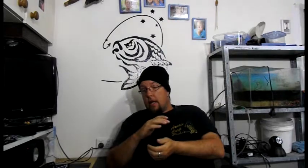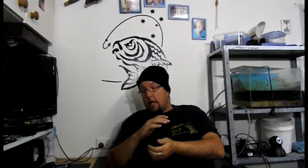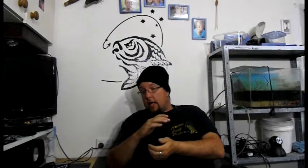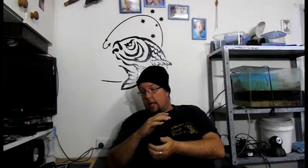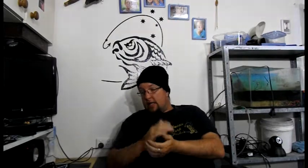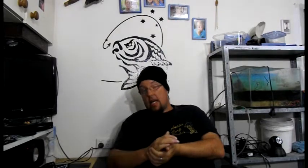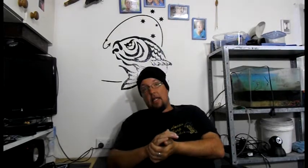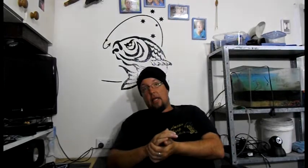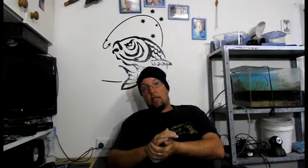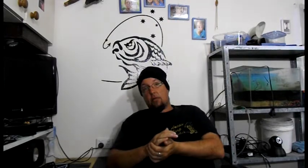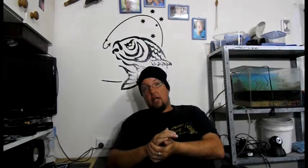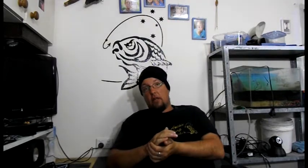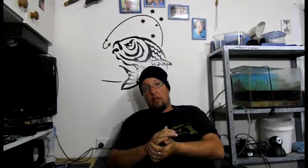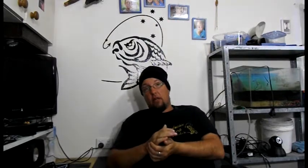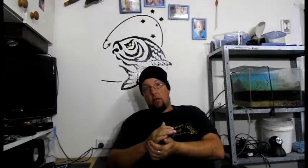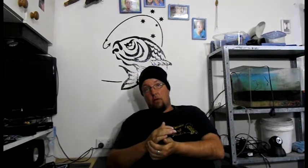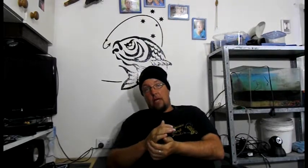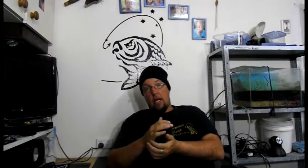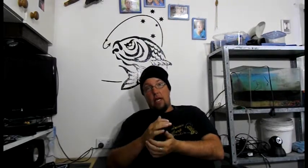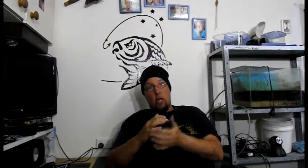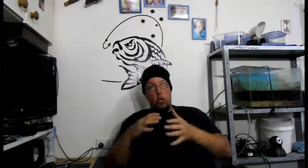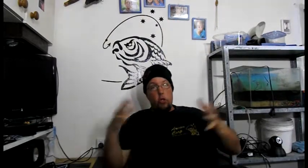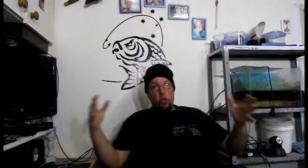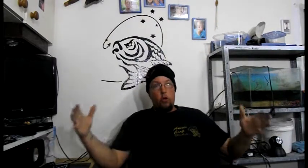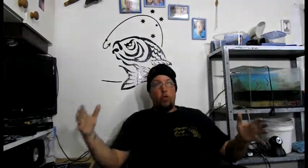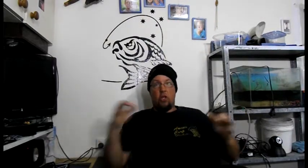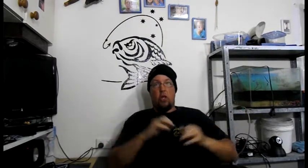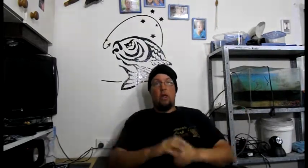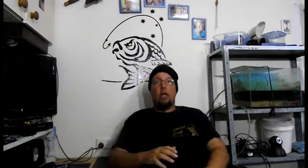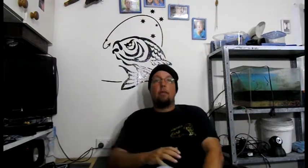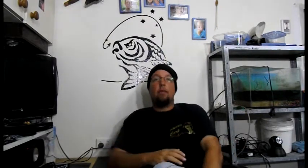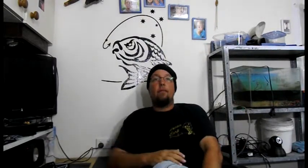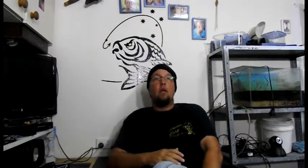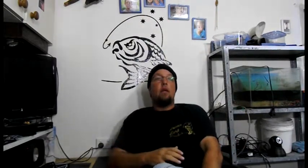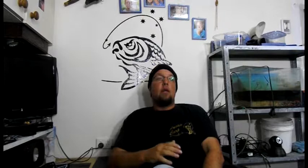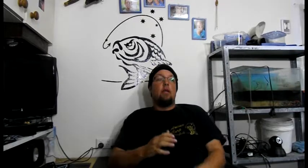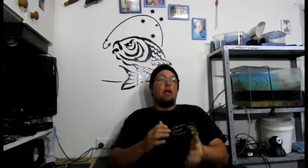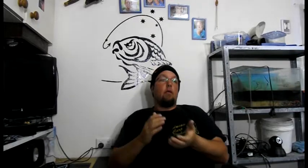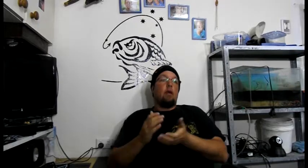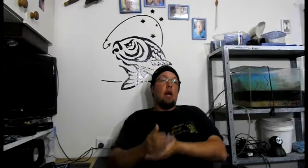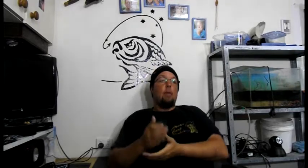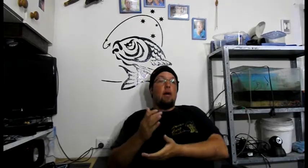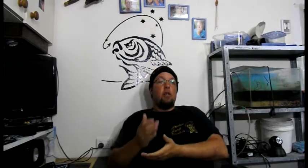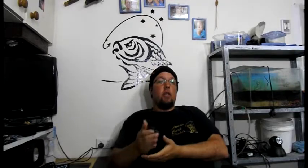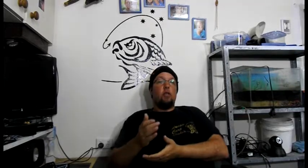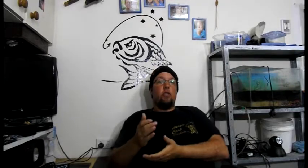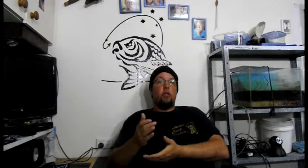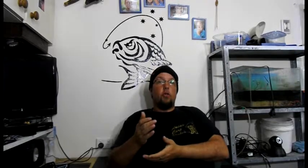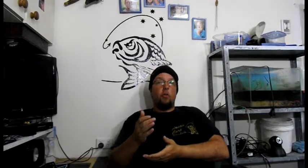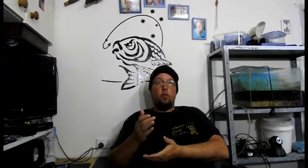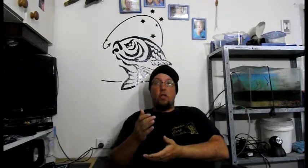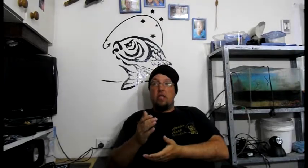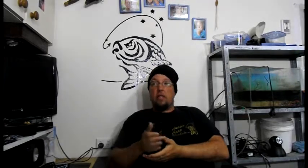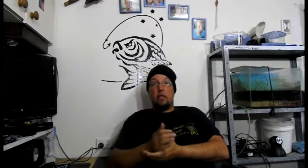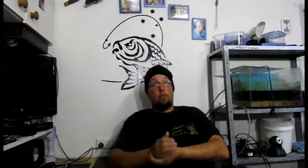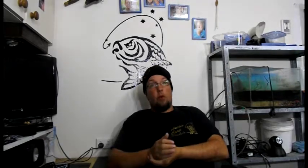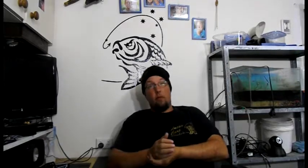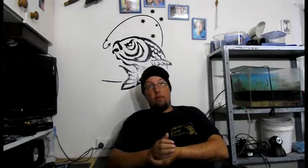In saying that, it's also going to cause a huge clean up. Now carp are noted to sink to the bottom of